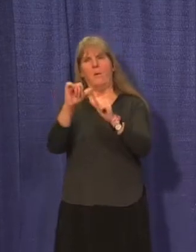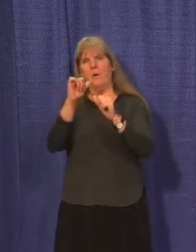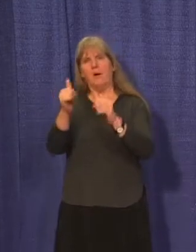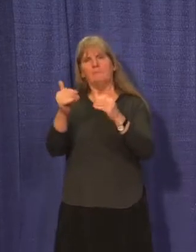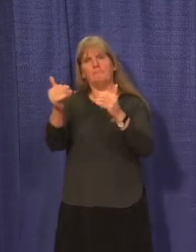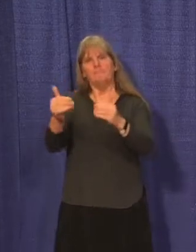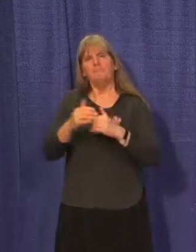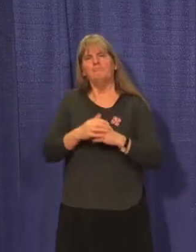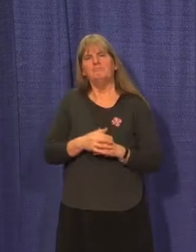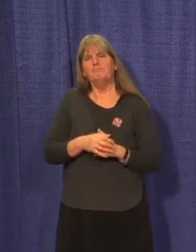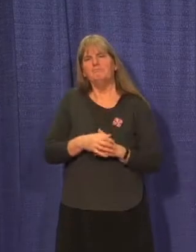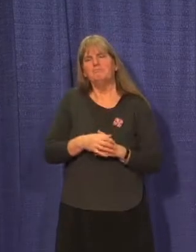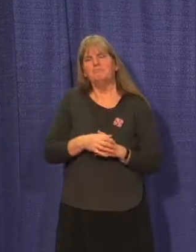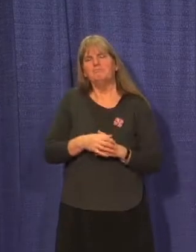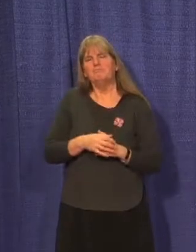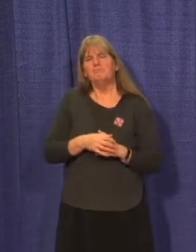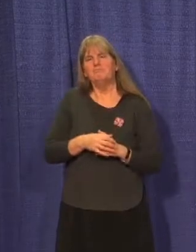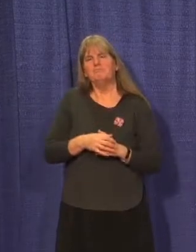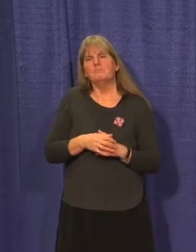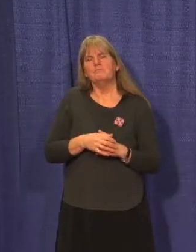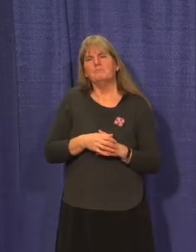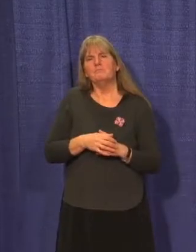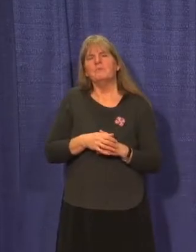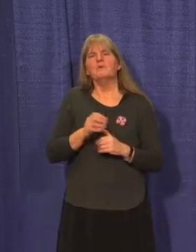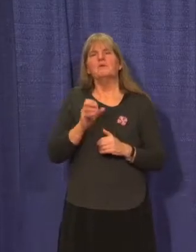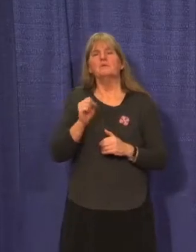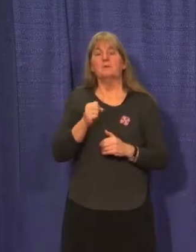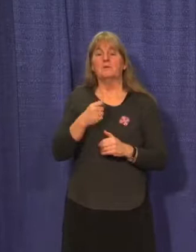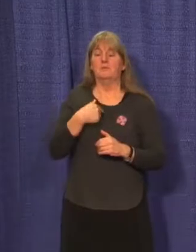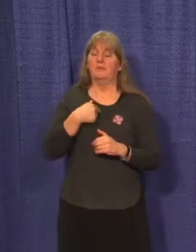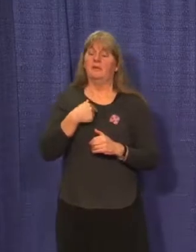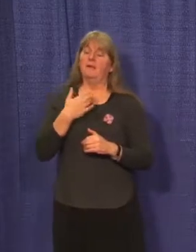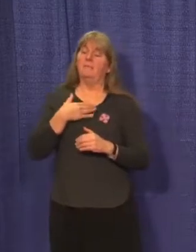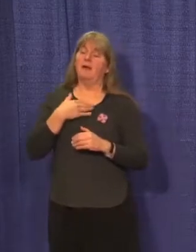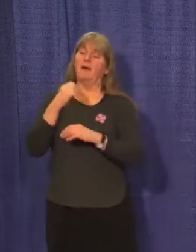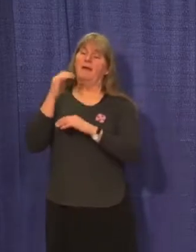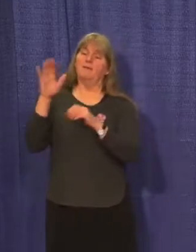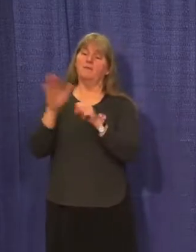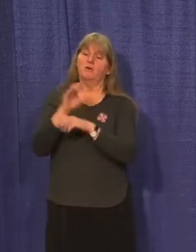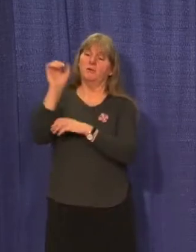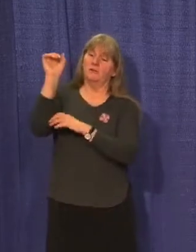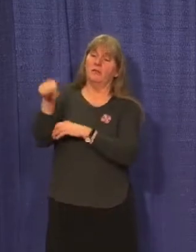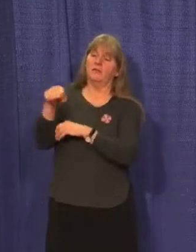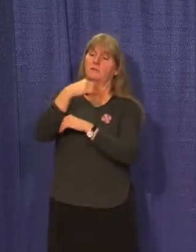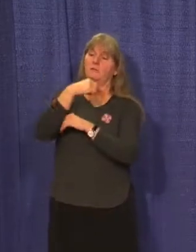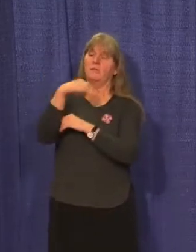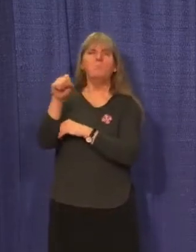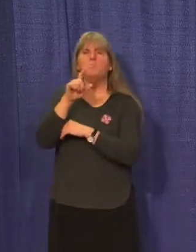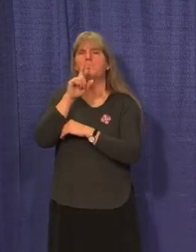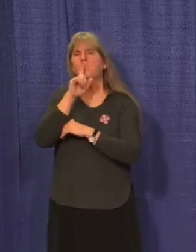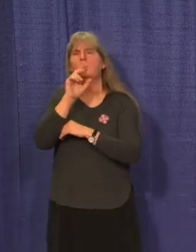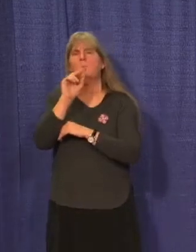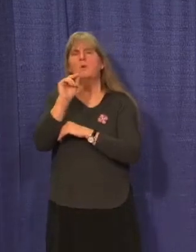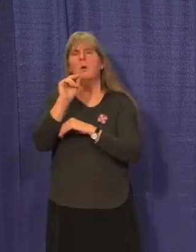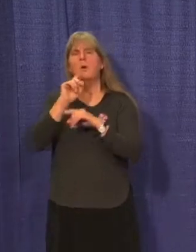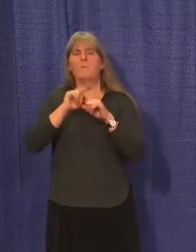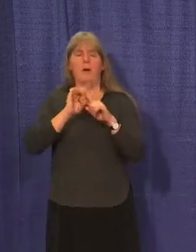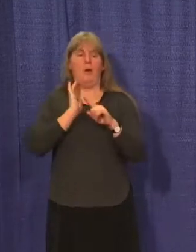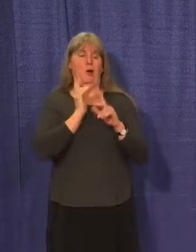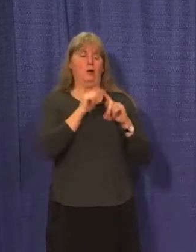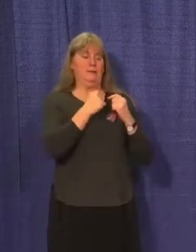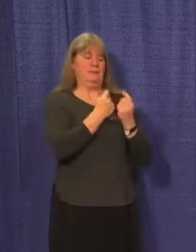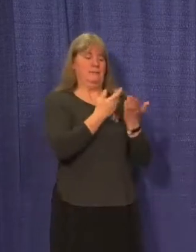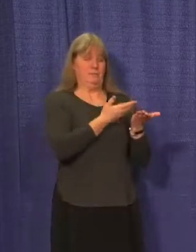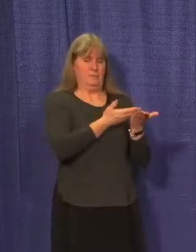on and adhere to the guidance so I generally don't say yes or no but but we within our team